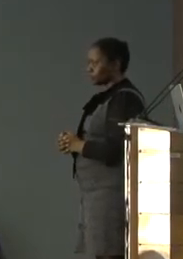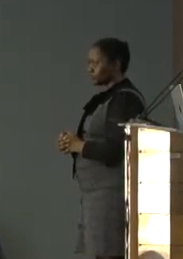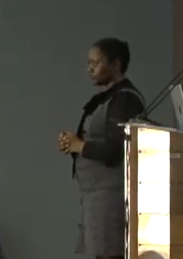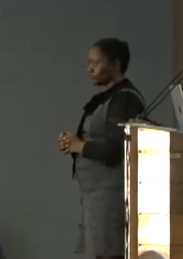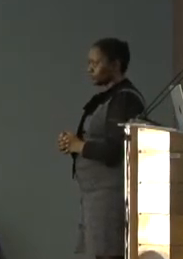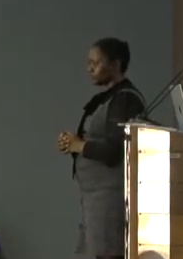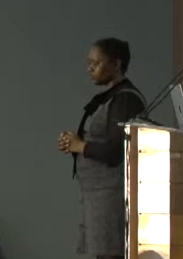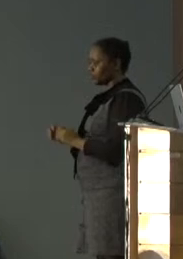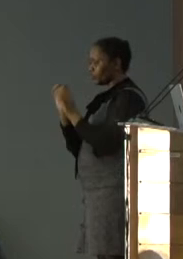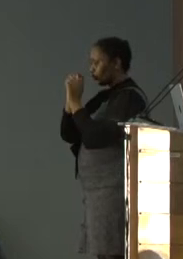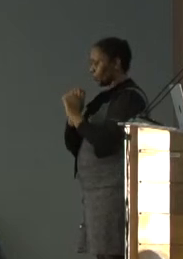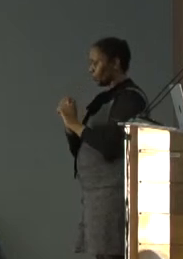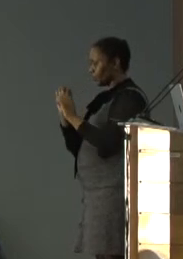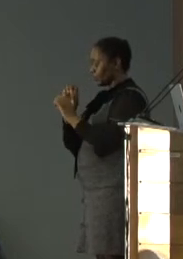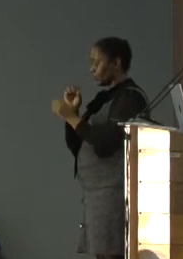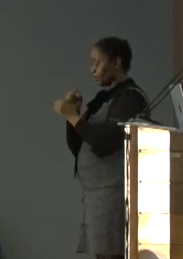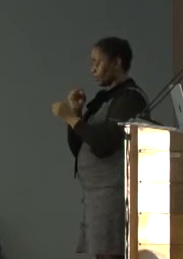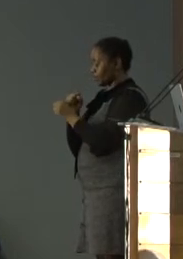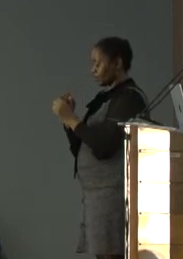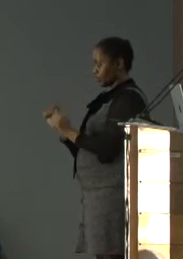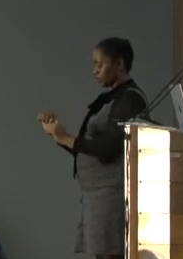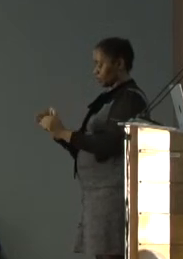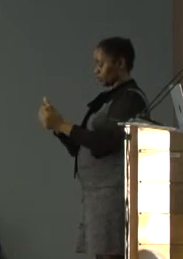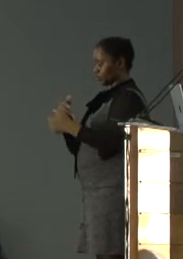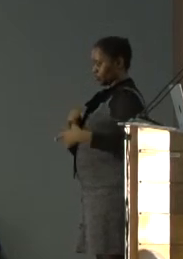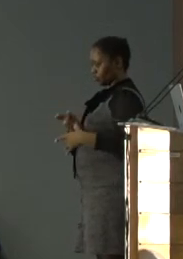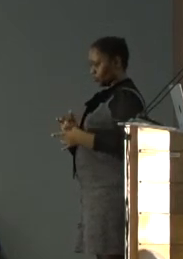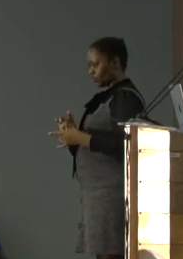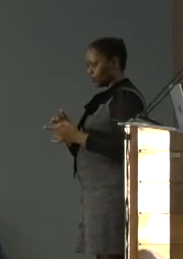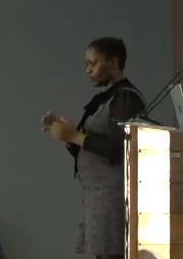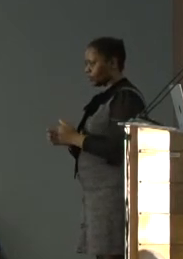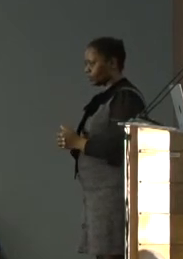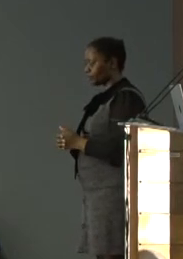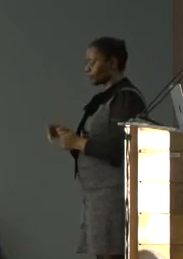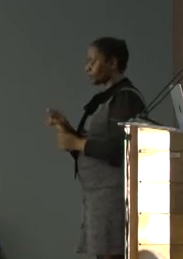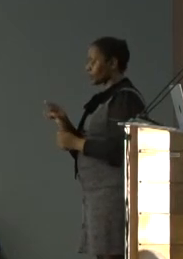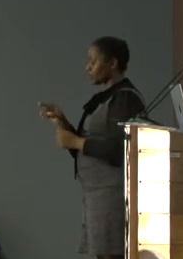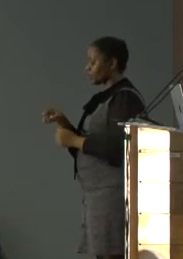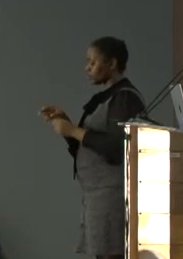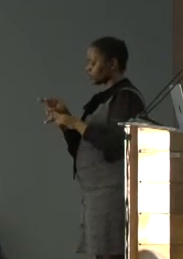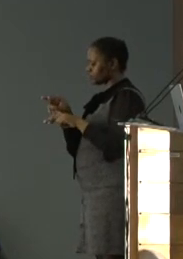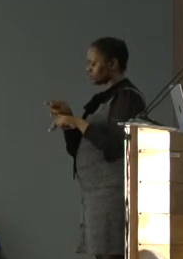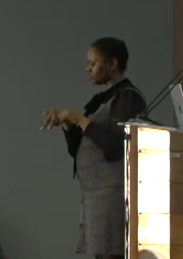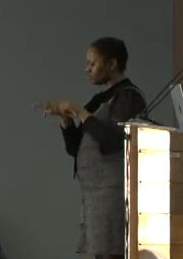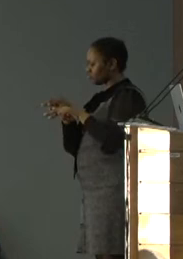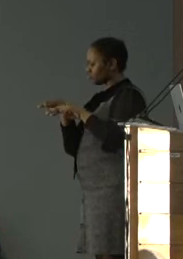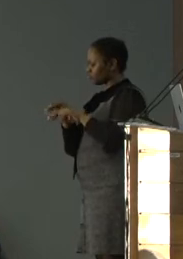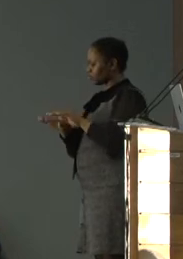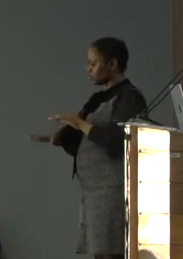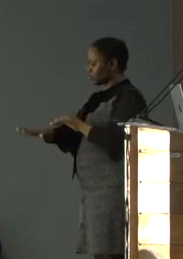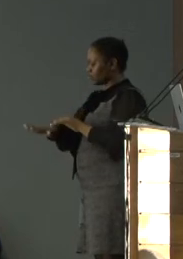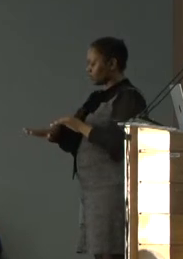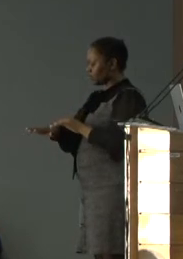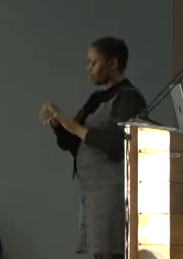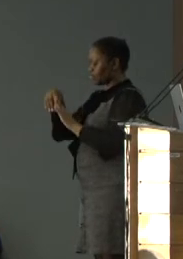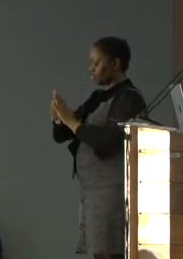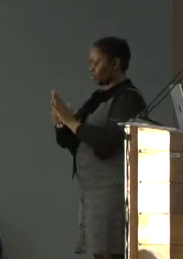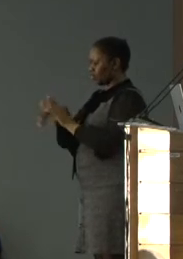And there is no other way of making good on those commitments, other than to look at areas where we may be bloated,